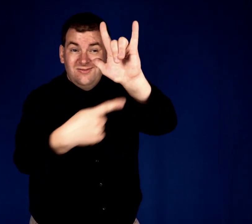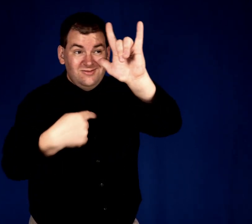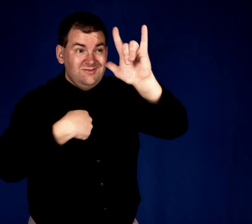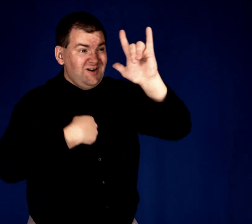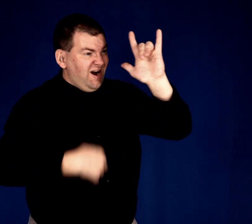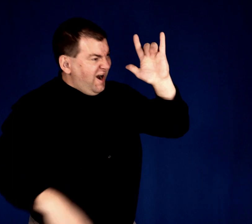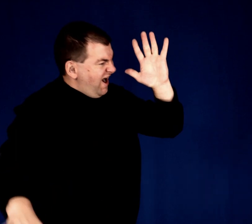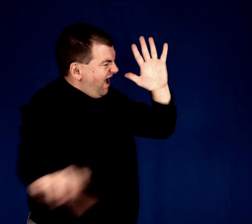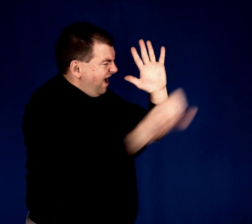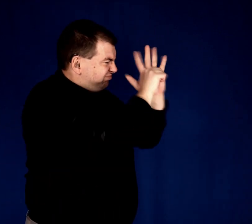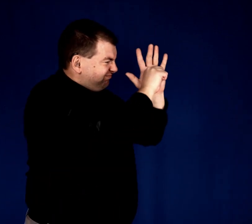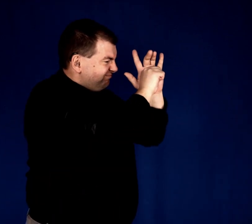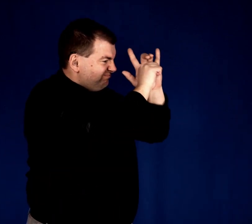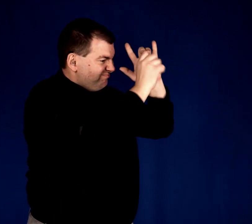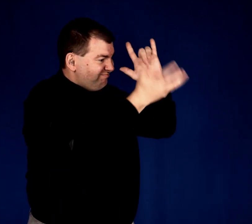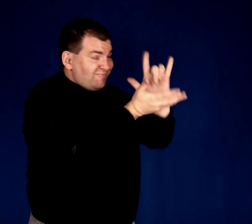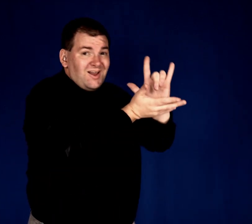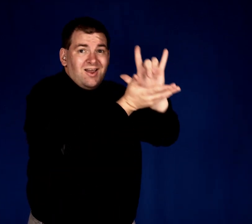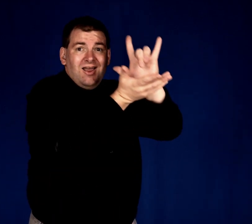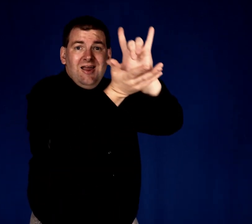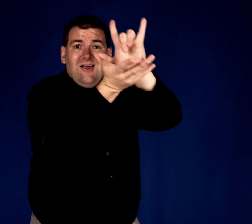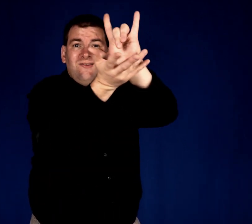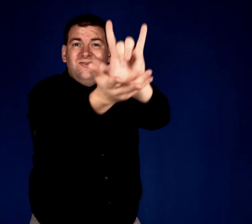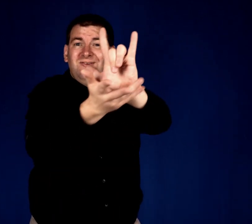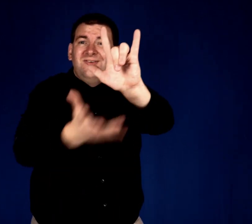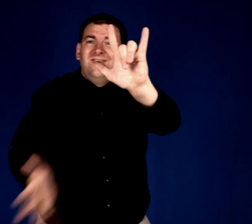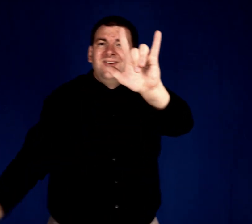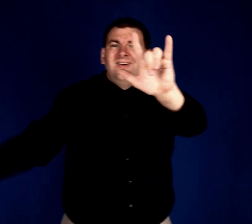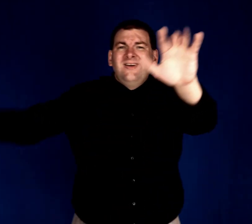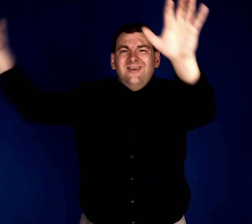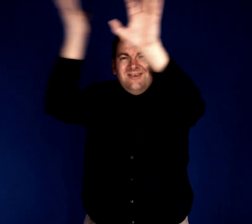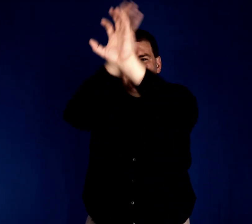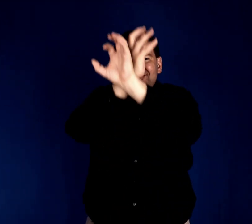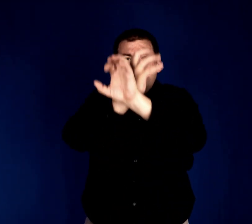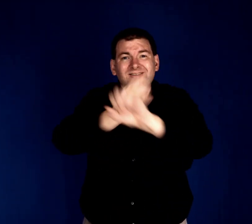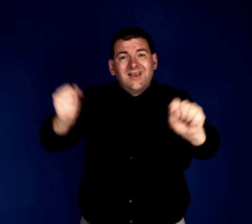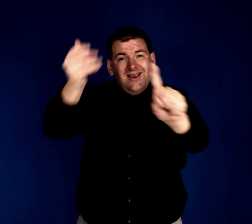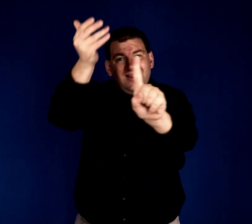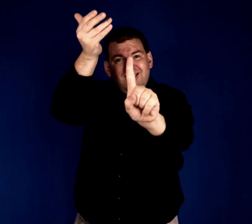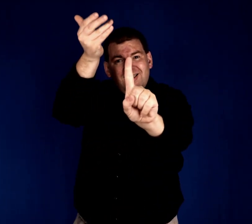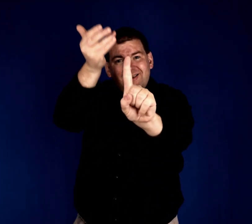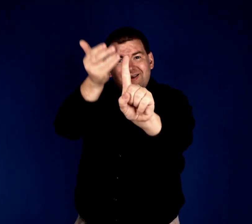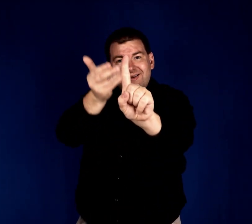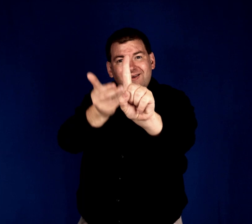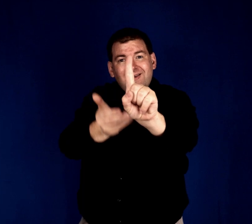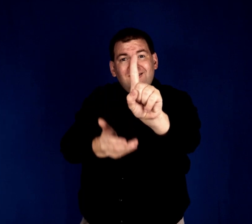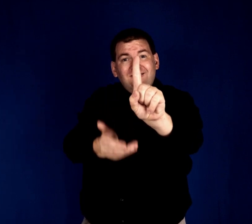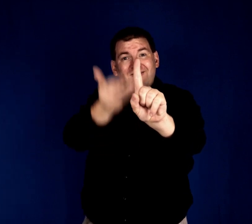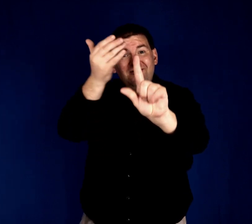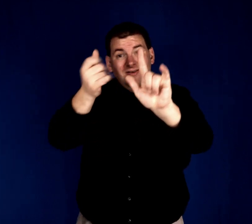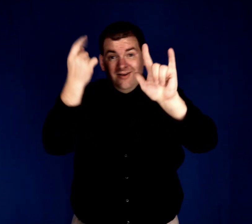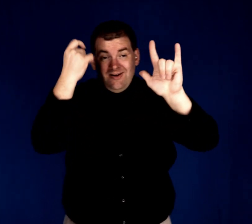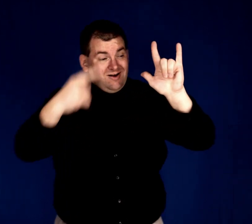I gave my life to save you